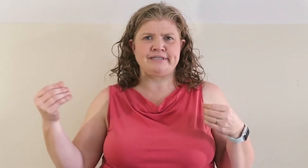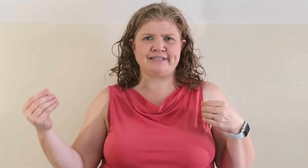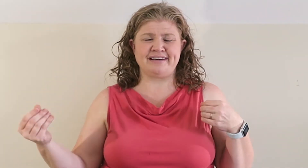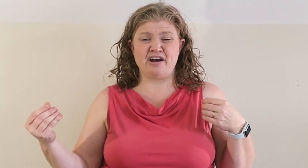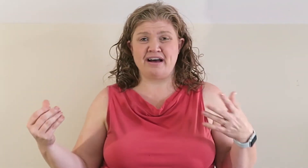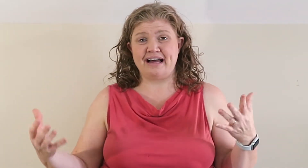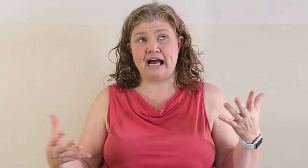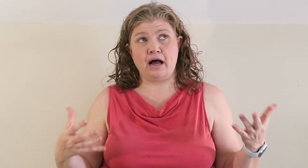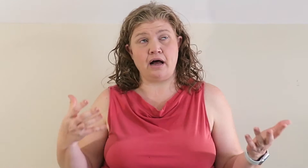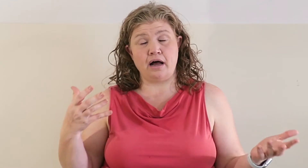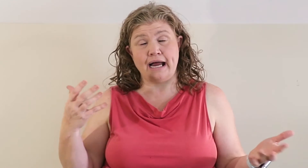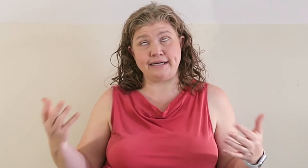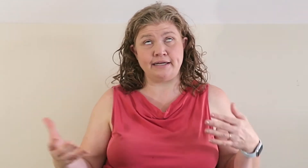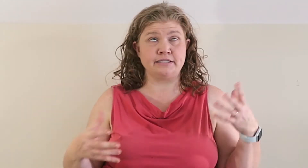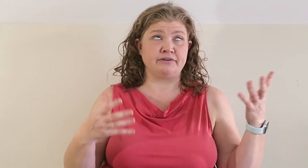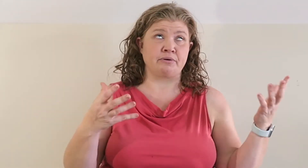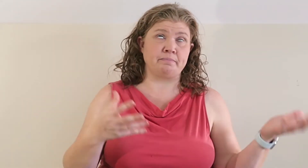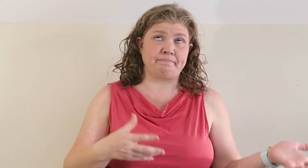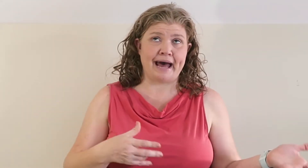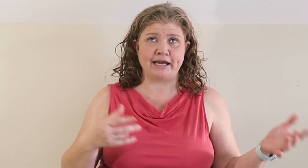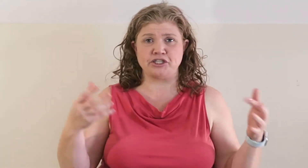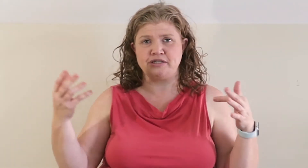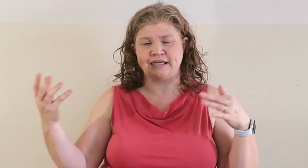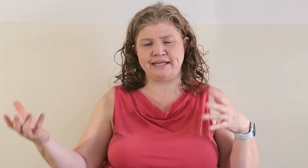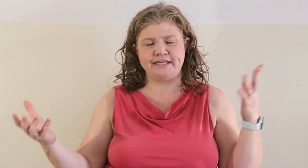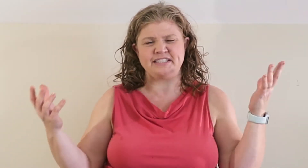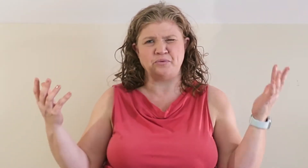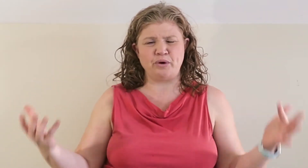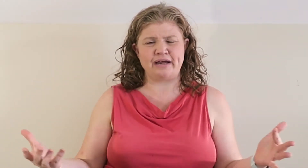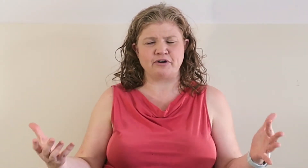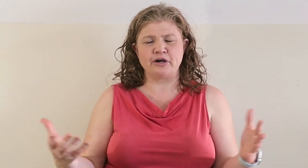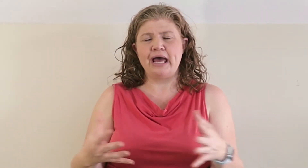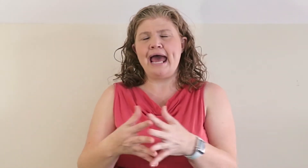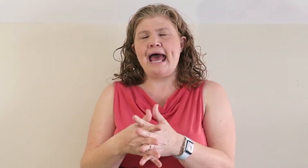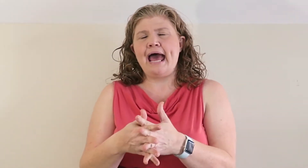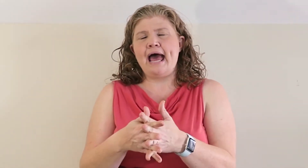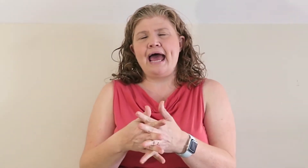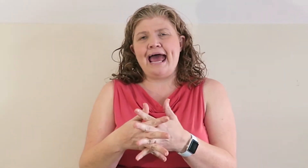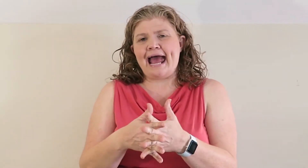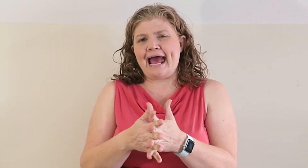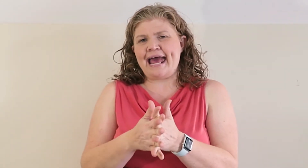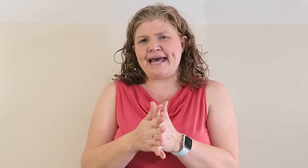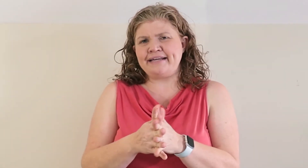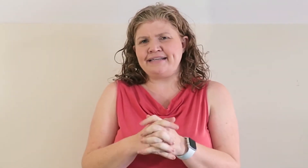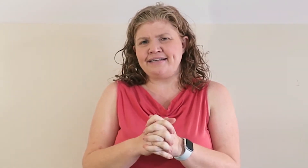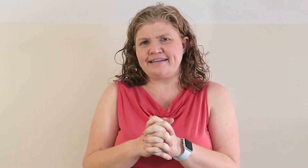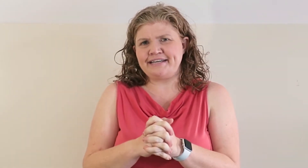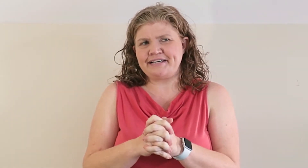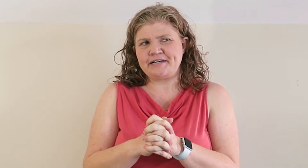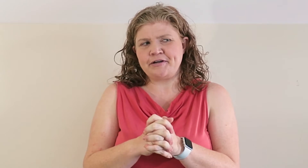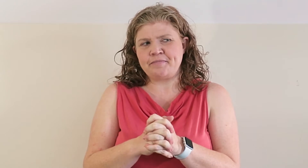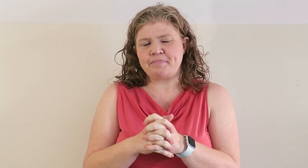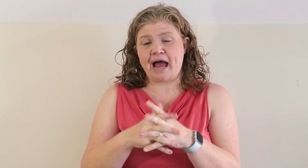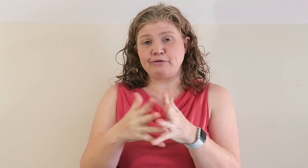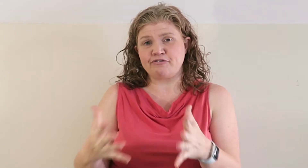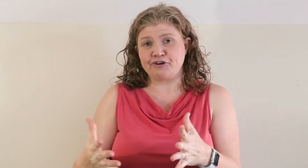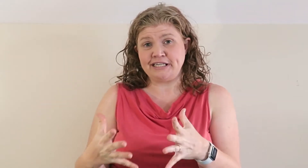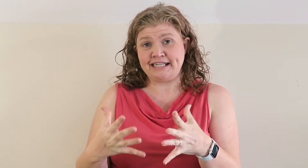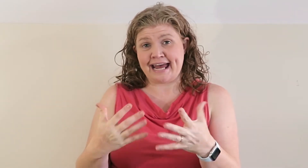ideas, different packages and kits and whatever and I was afraid to